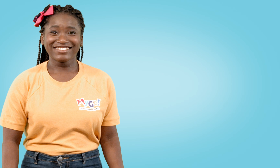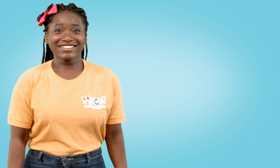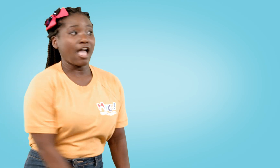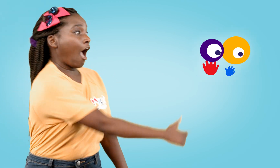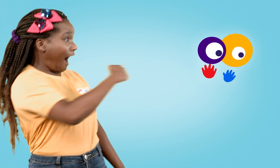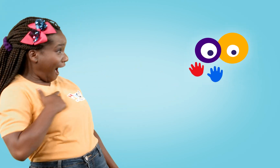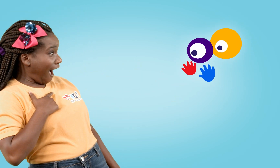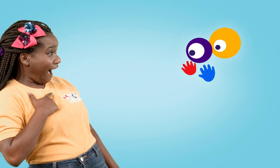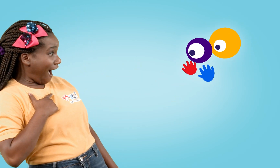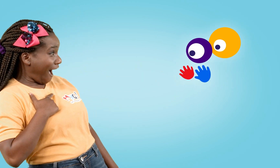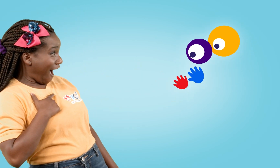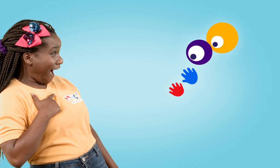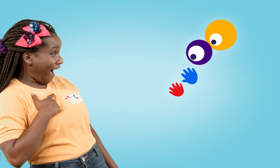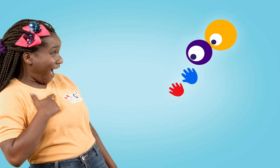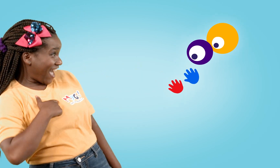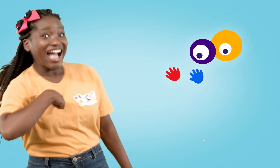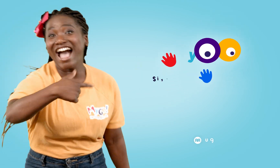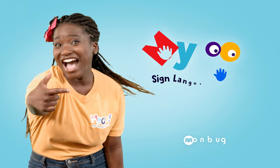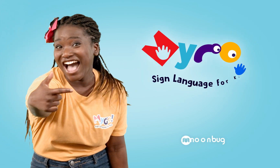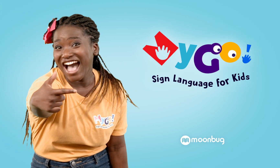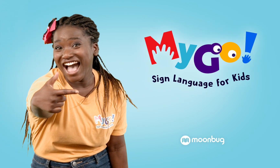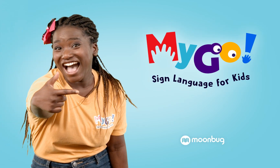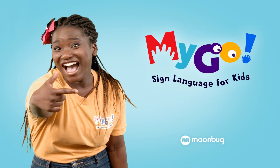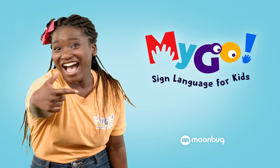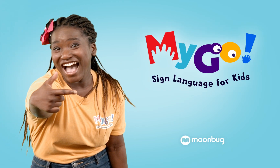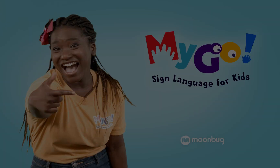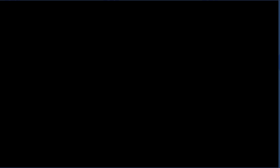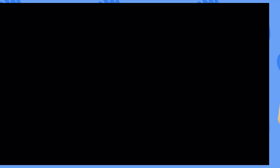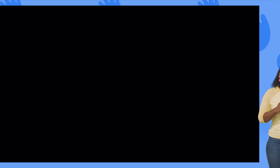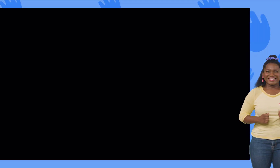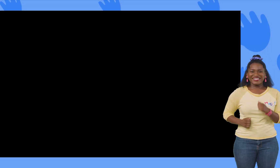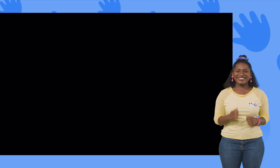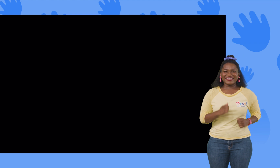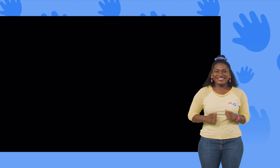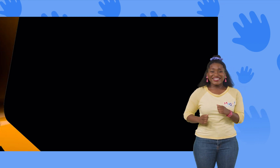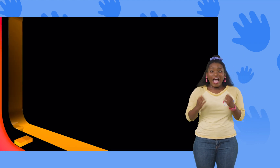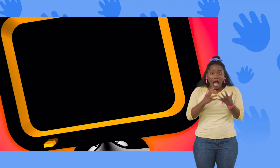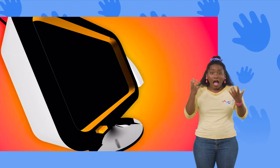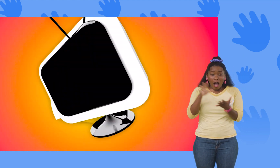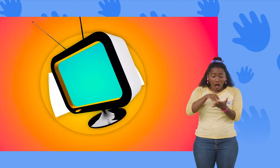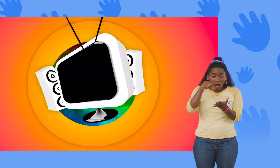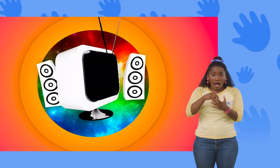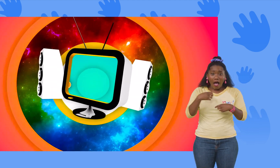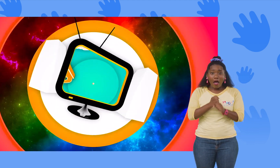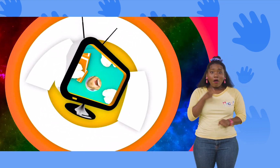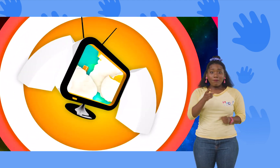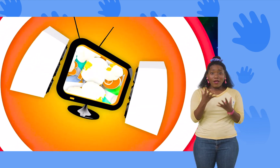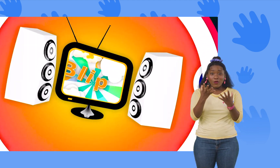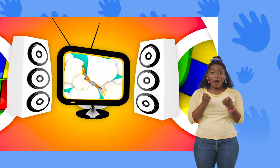I go! I go! So much to learn about, it'll make you